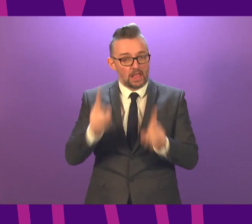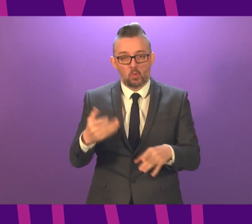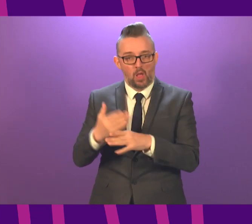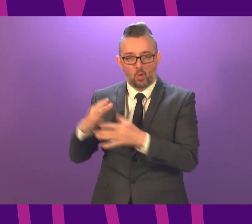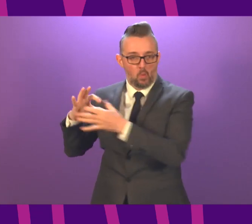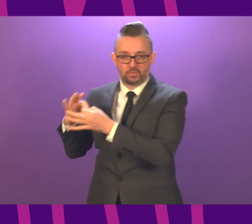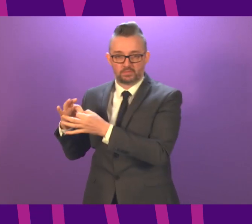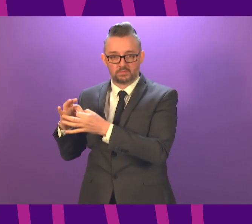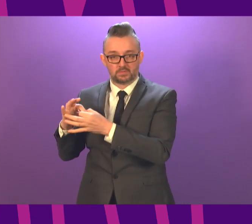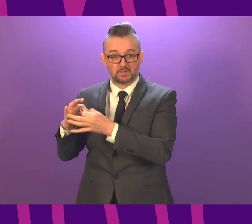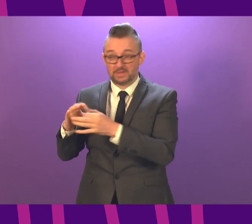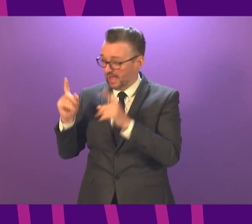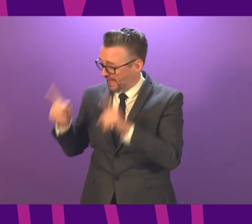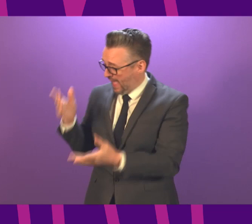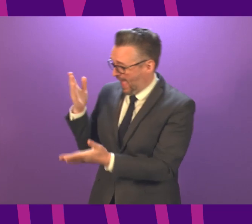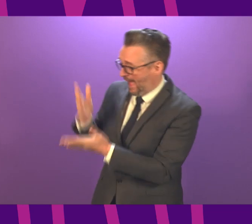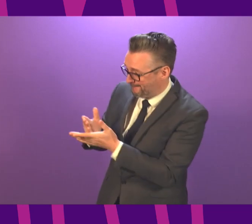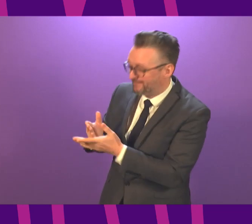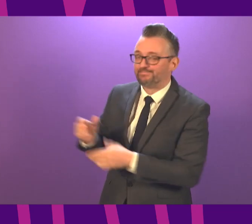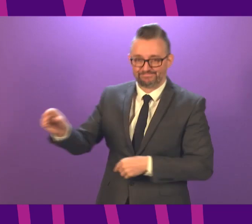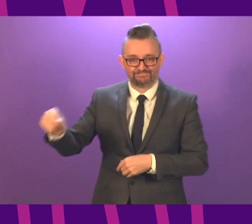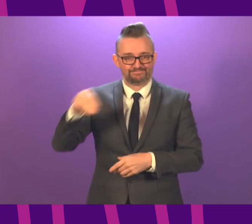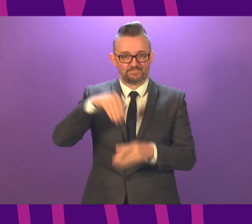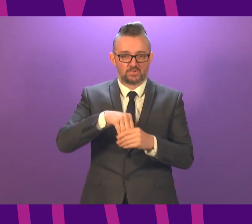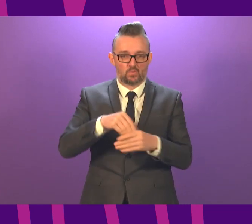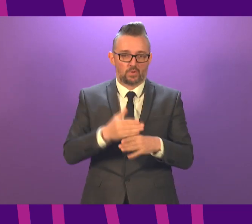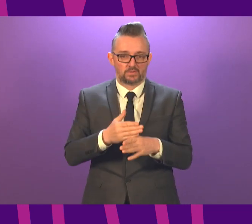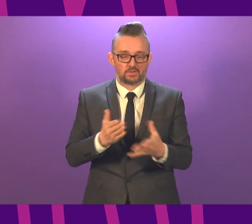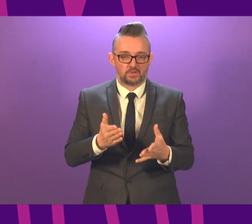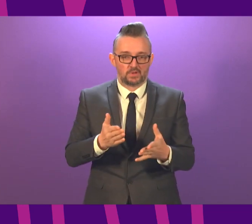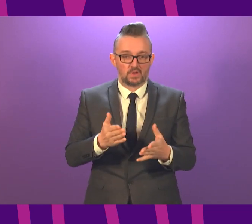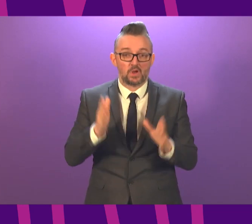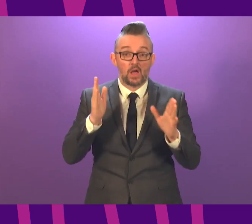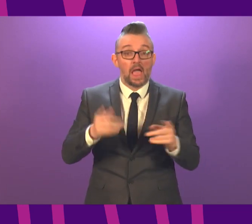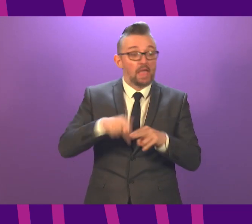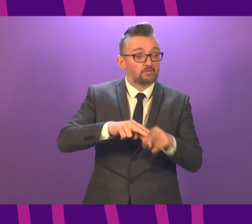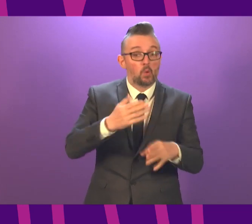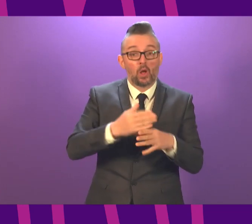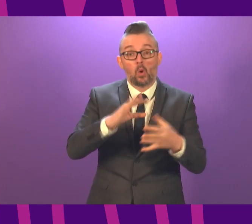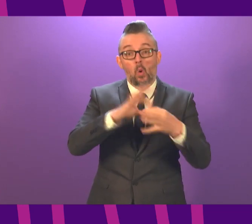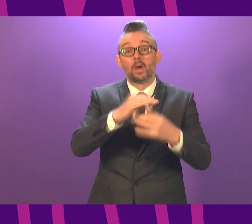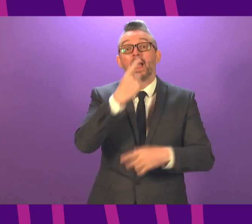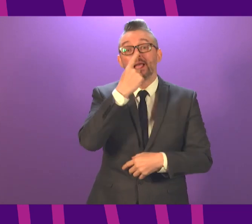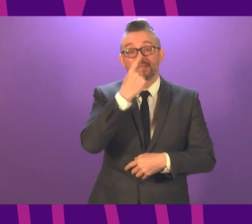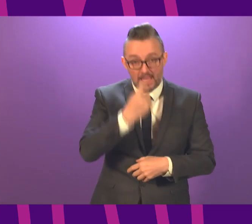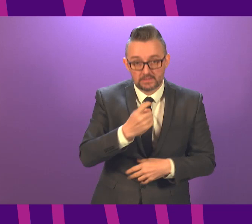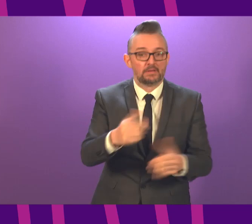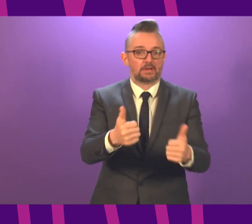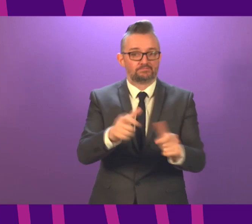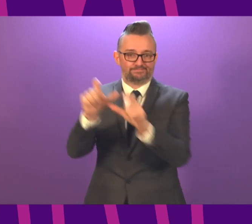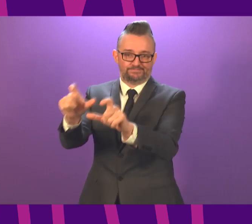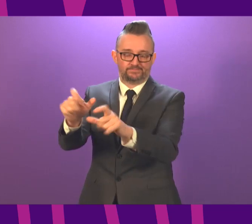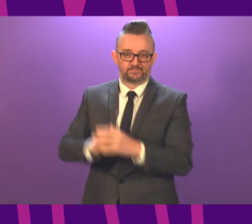their job at home. There is a need to make sure that as many people as possible who can work from home are supported to do that.